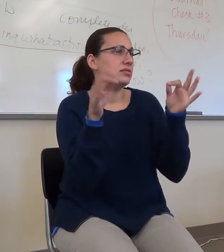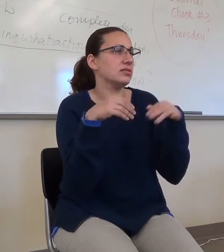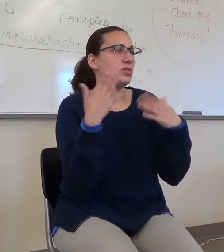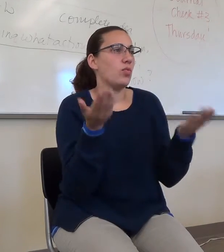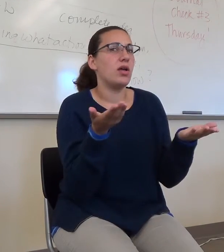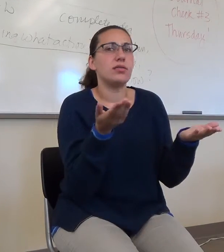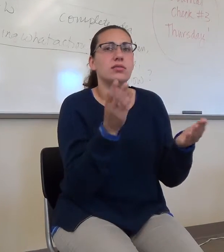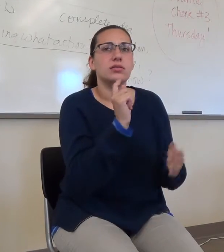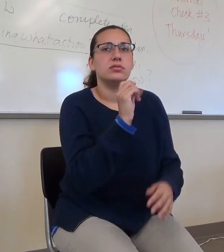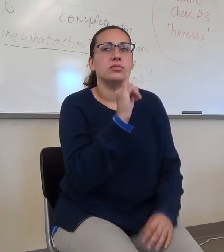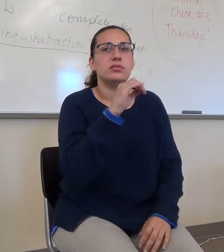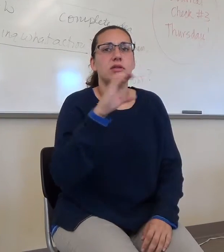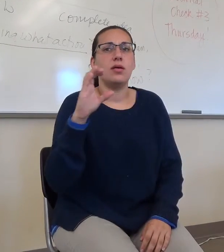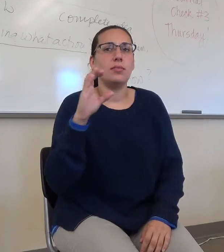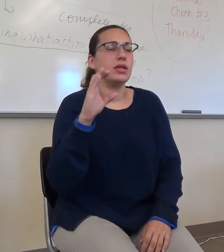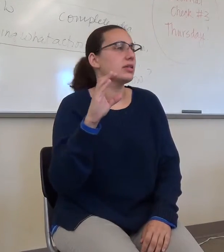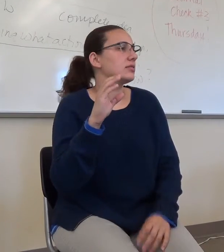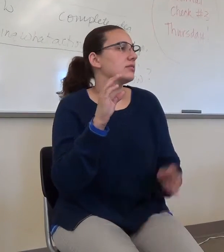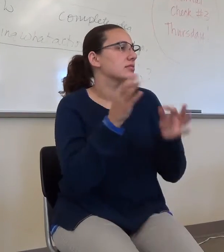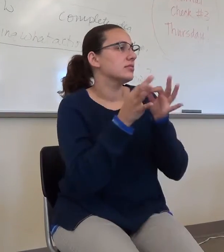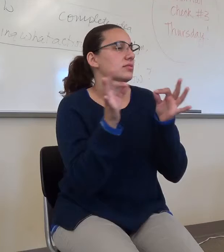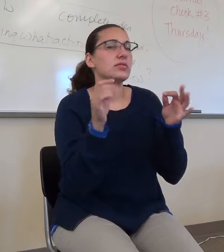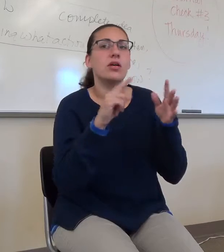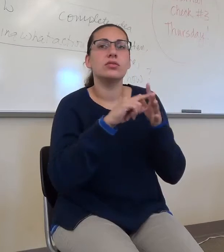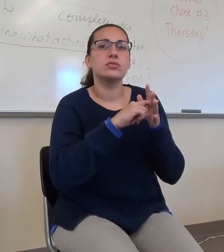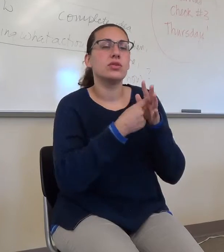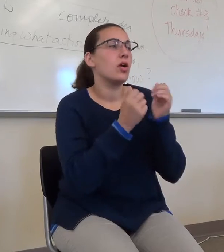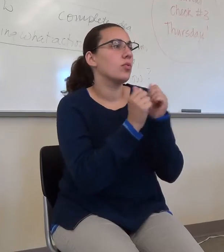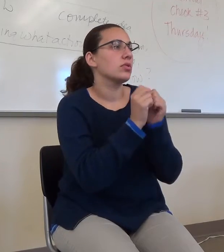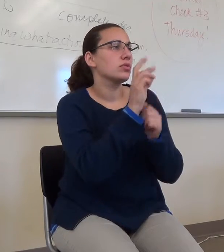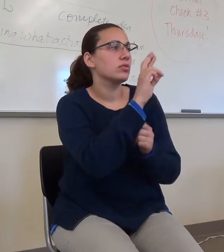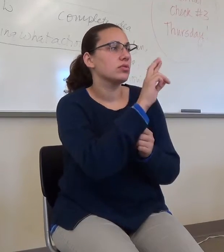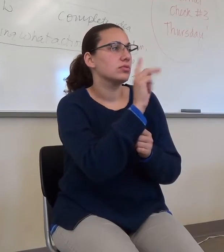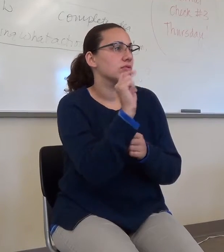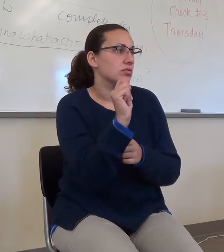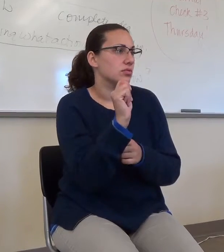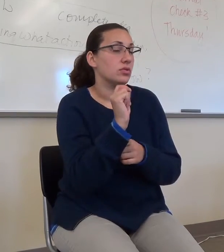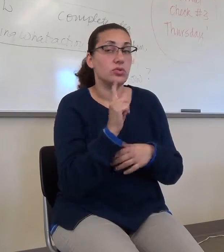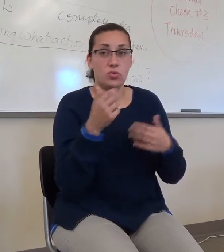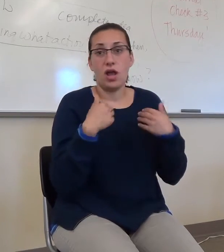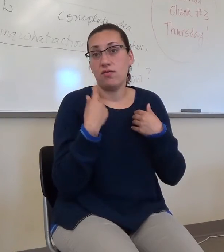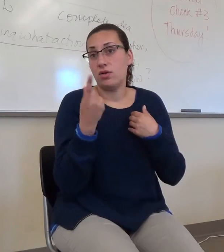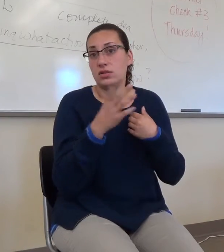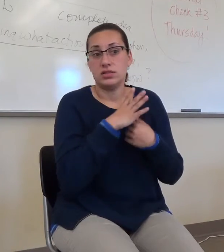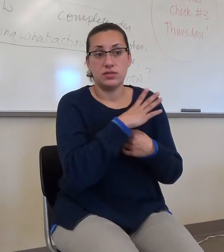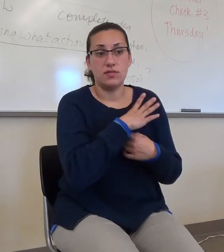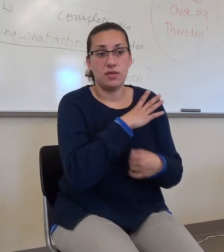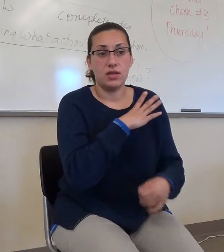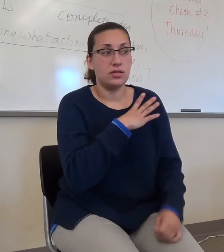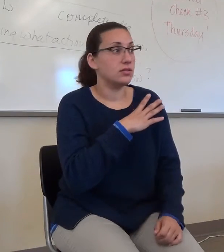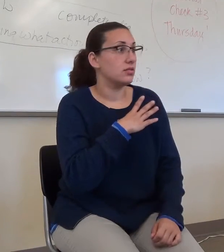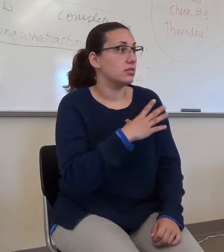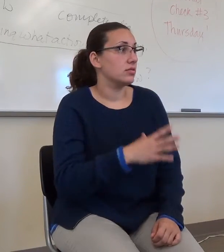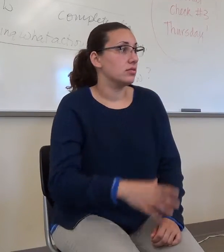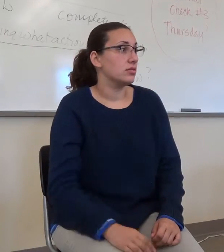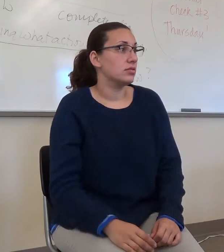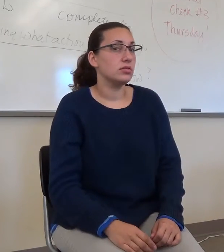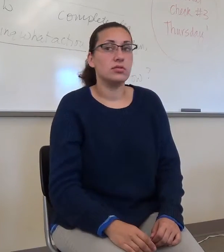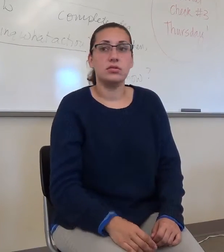Right. Again, look for, start with the reversal transition, if you have one. This is kind of a reversal